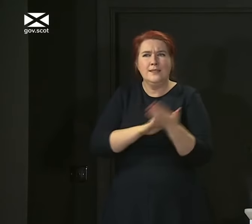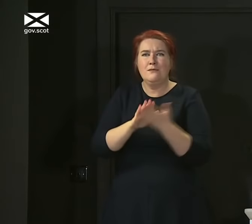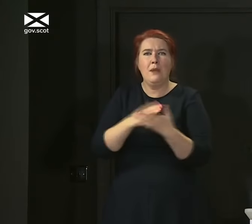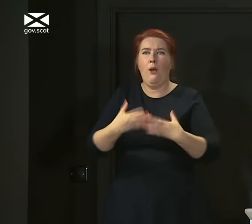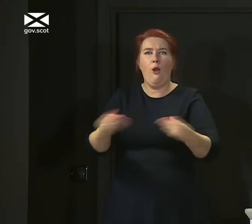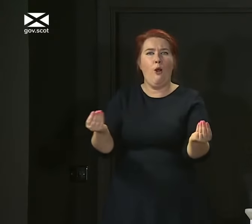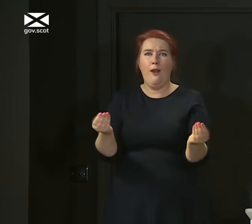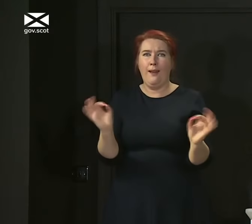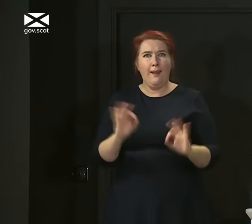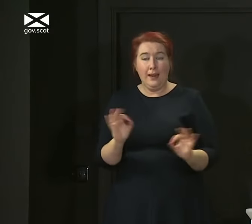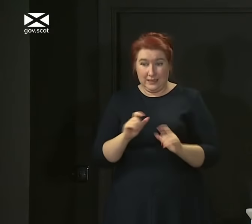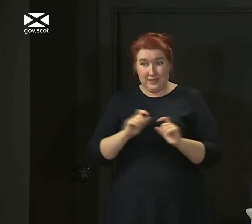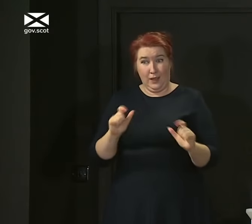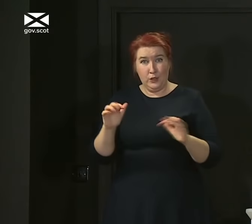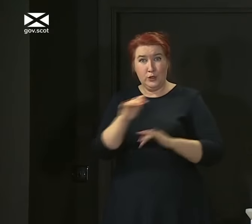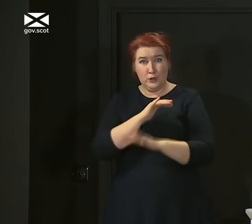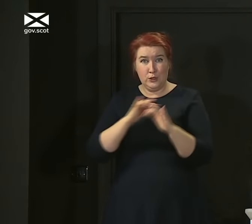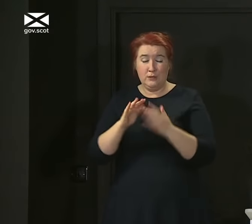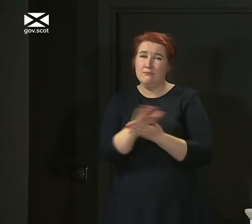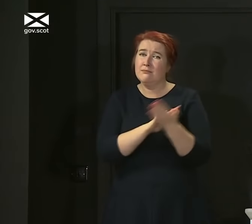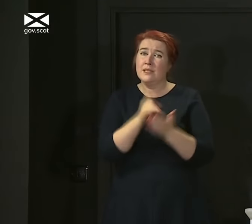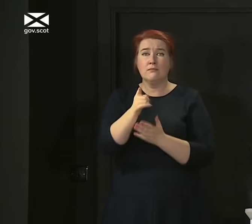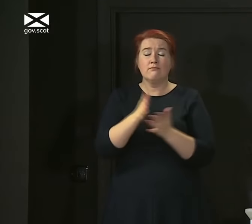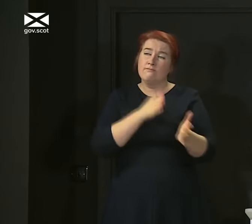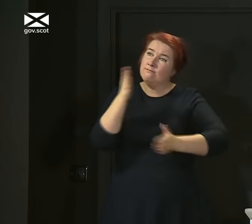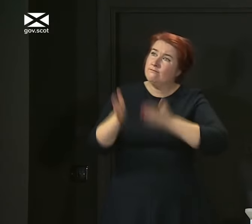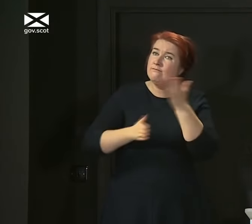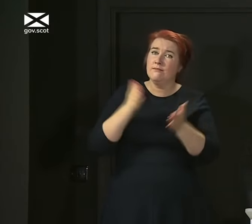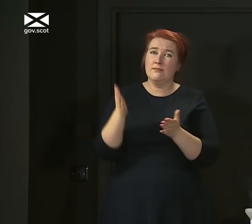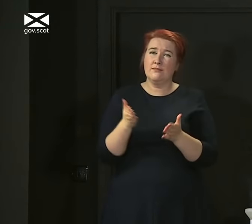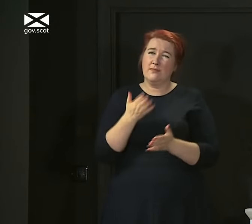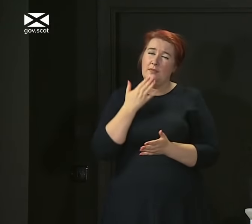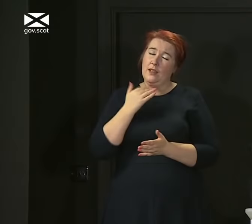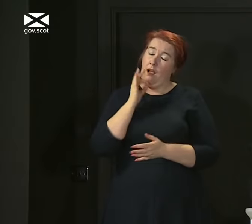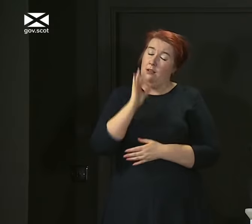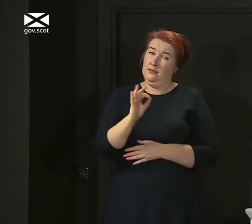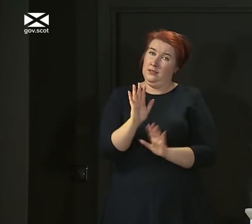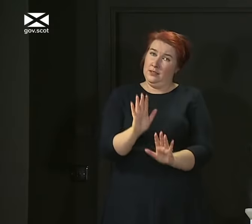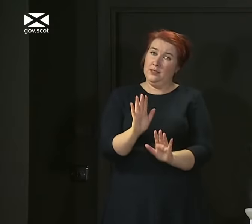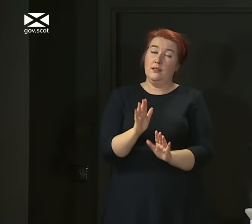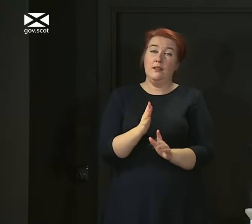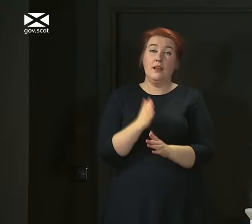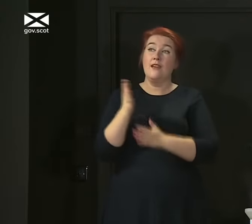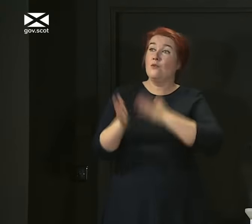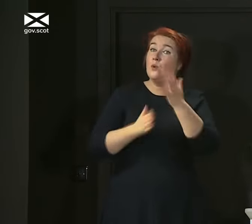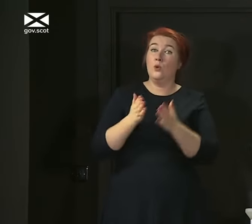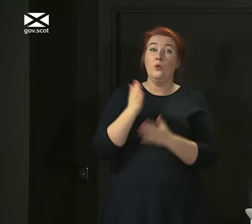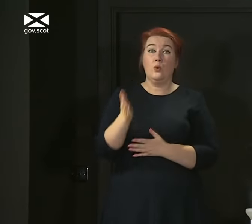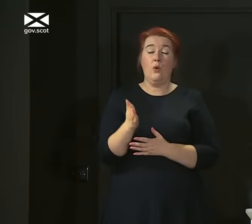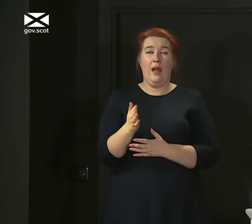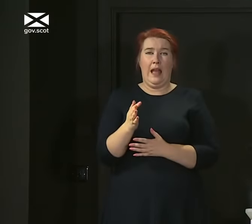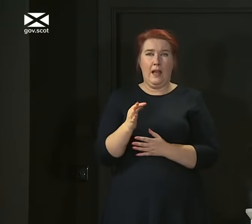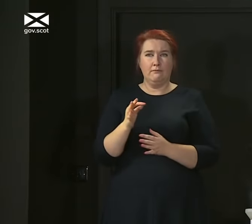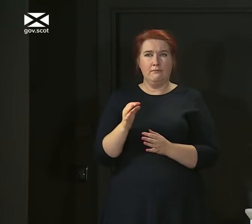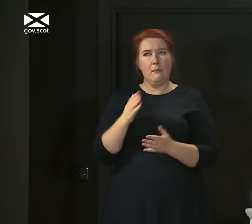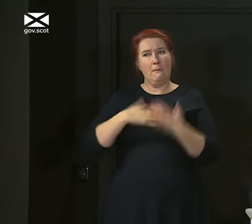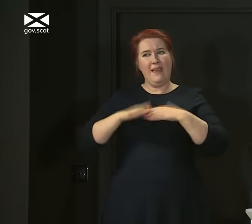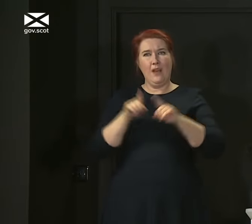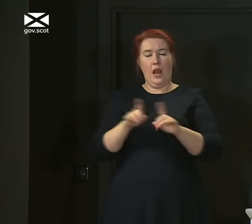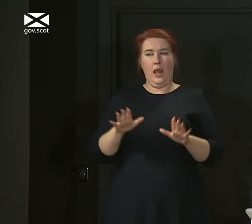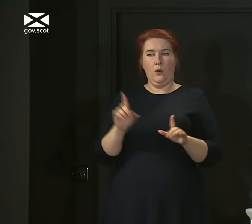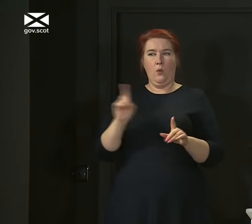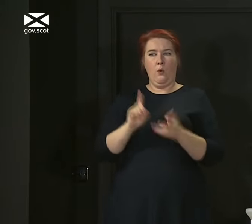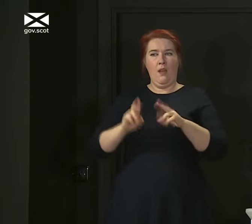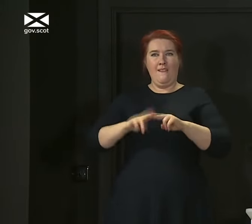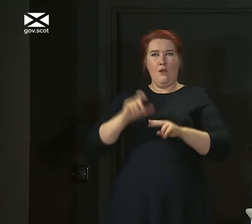away. And so everywhere you go, I'm asking you to do this. Everywhere you go, act as if COVID is in the room